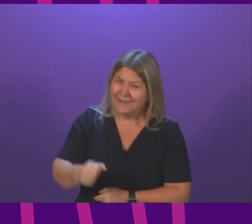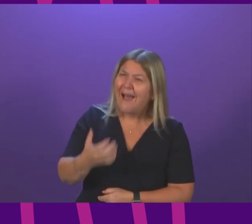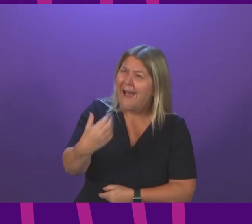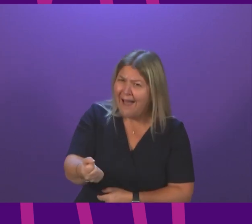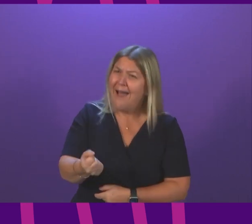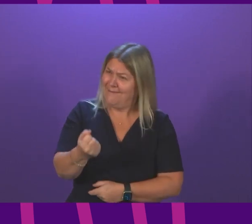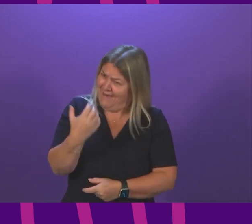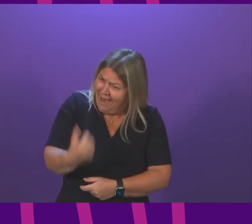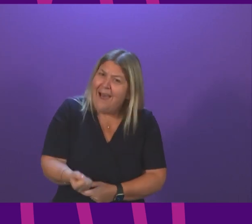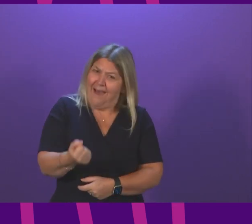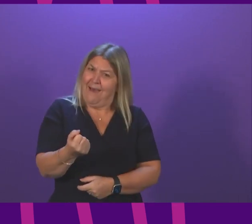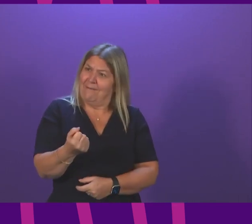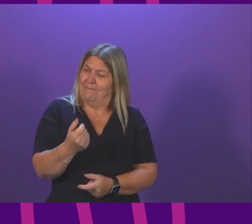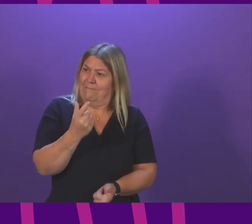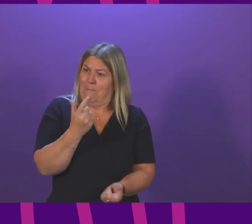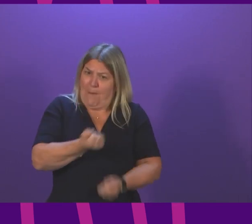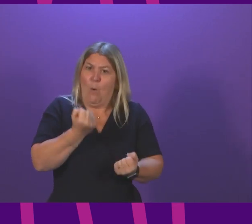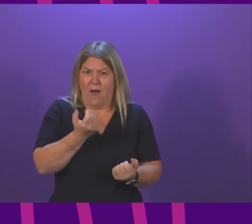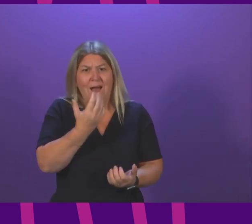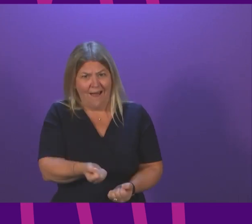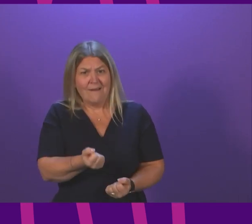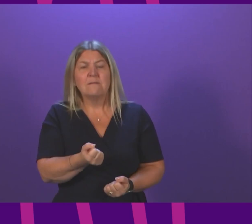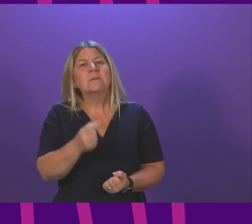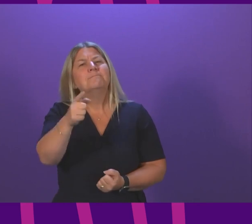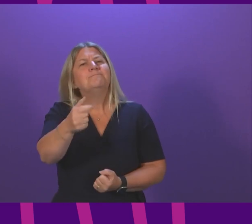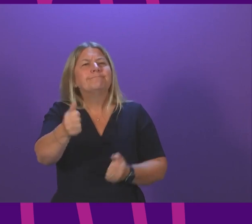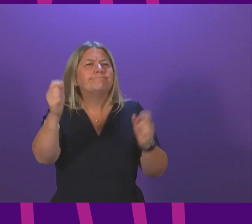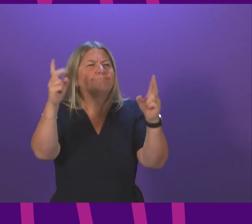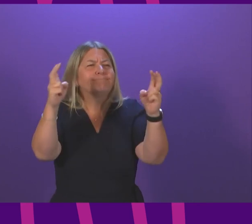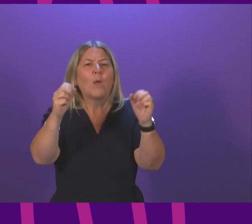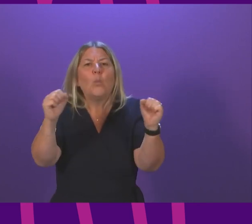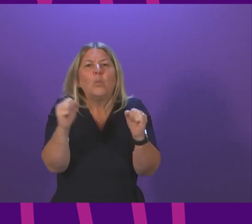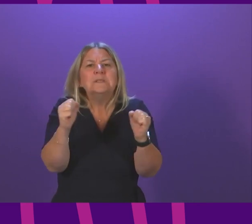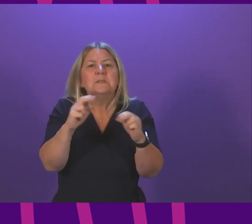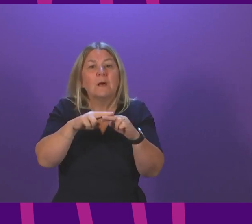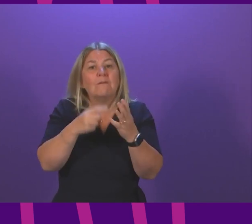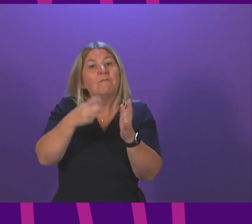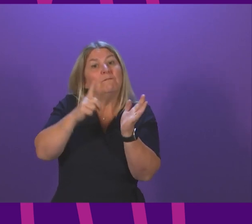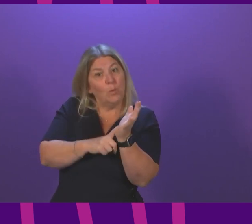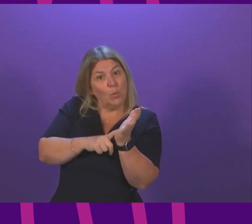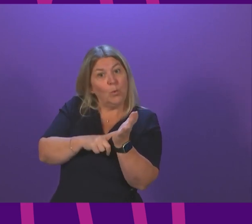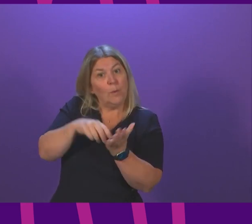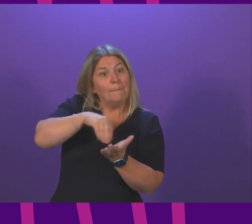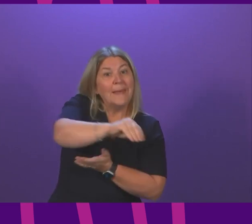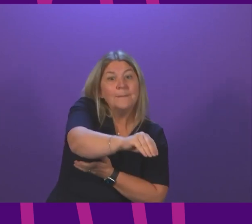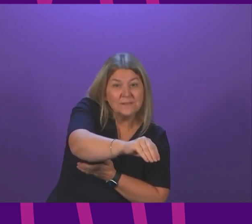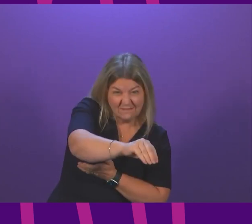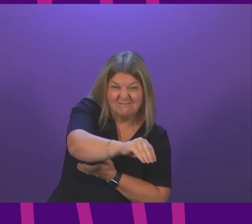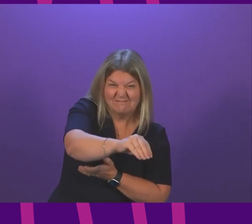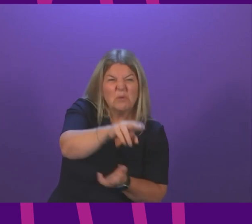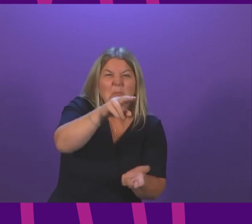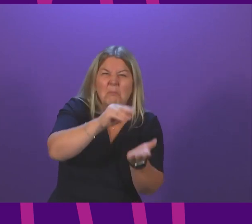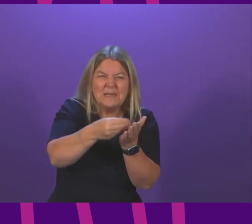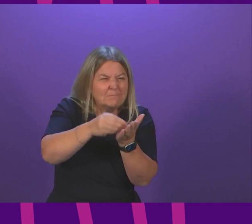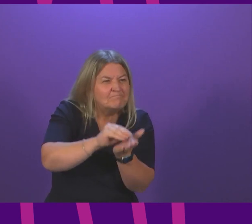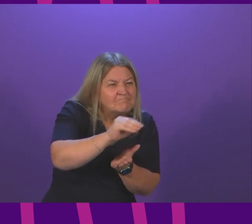we have. We have the power to have the winter fuel payment from this Parliament but the First Minister has chosen to give that power back to the